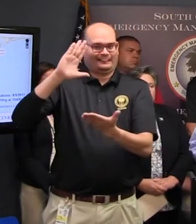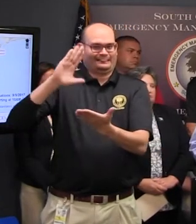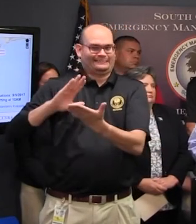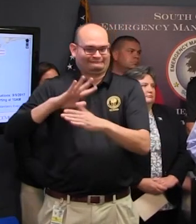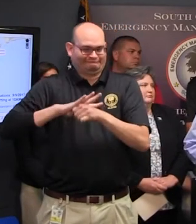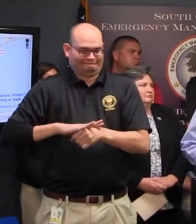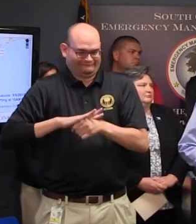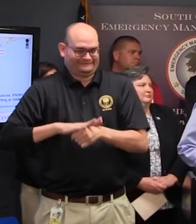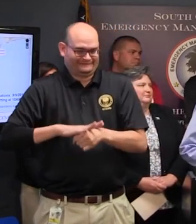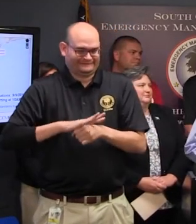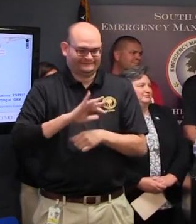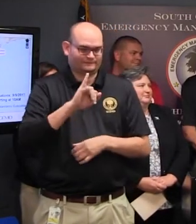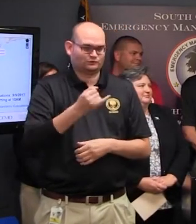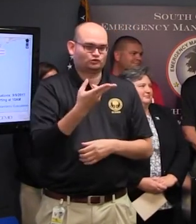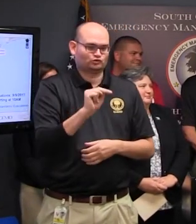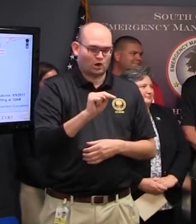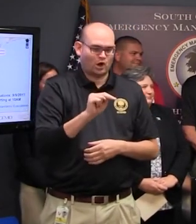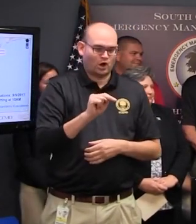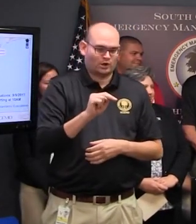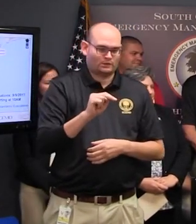John Cuellarillo. John.